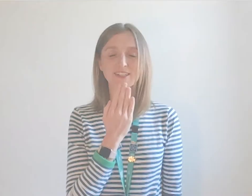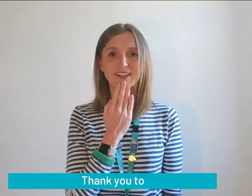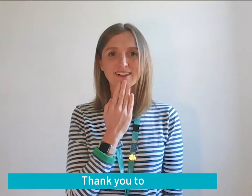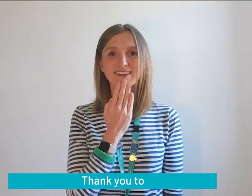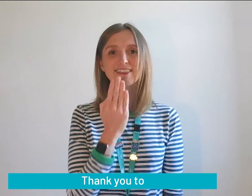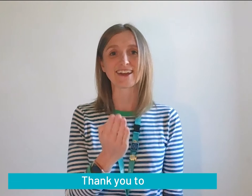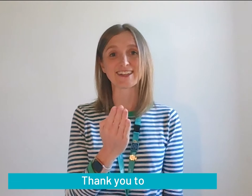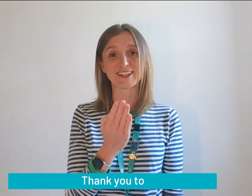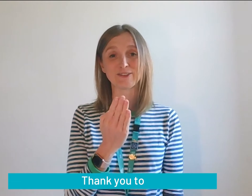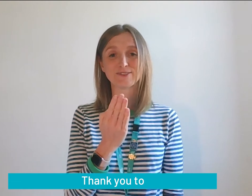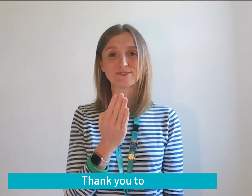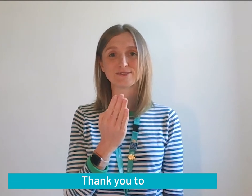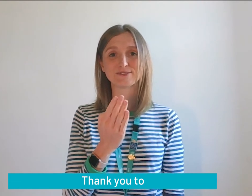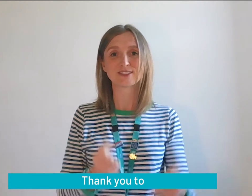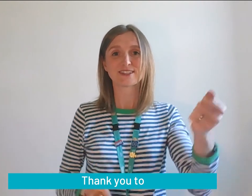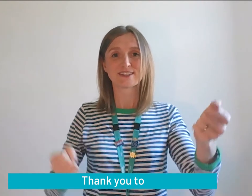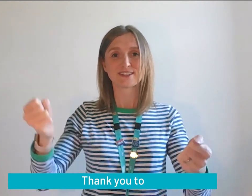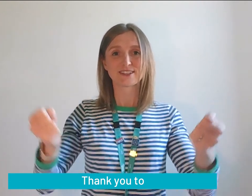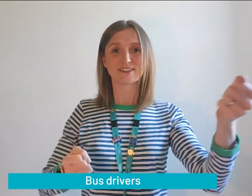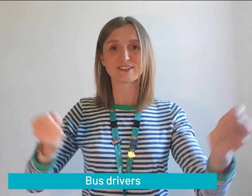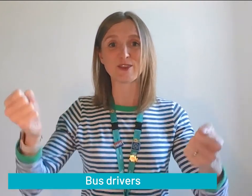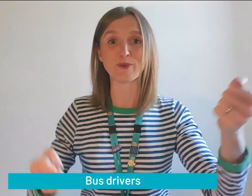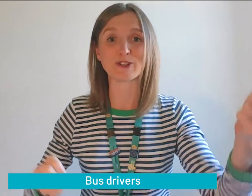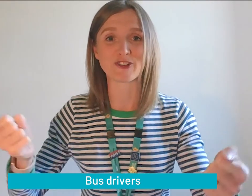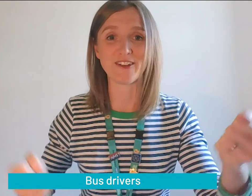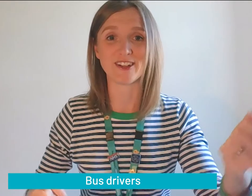Thank you to the bus drivers.